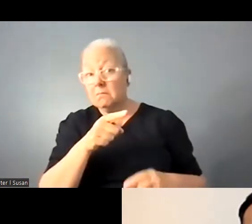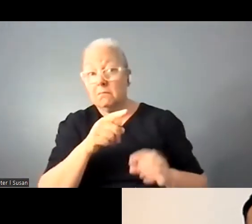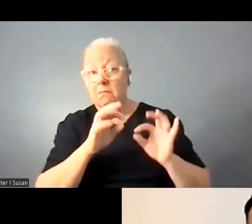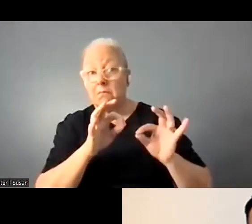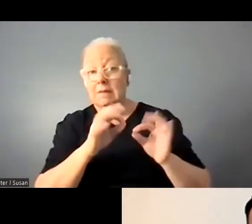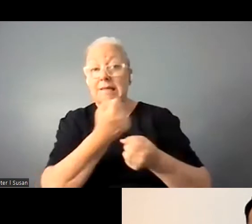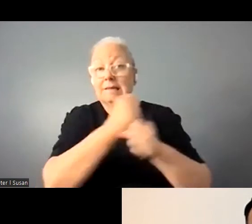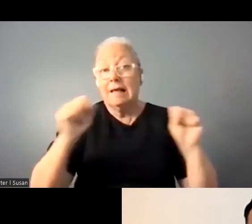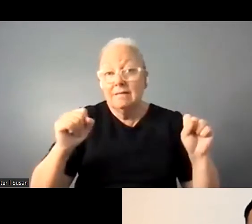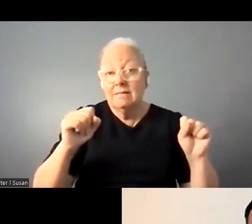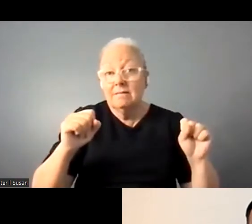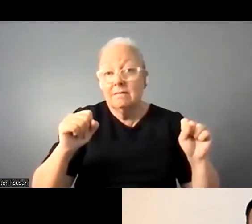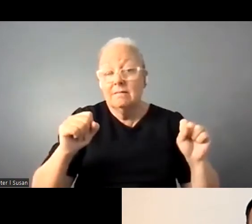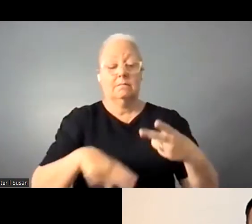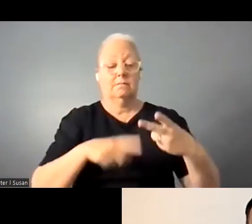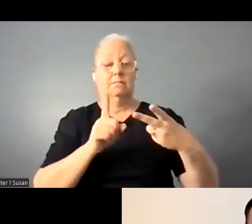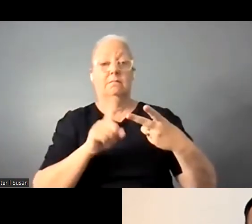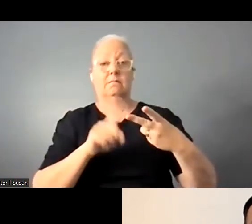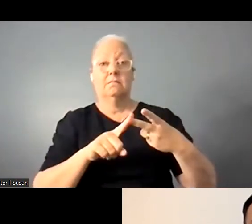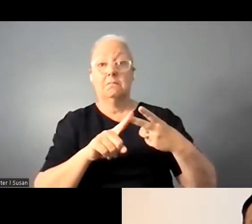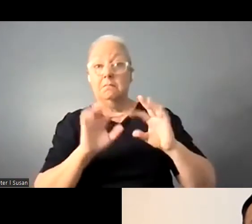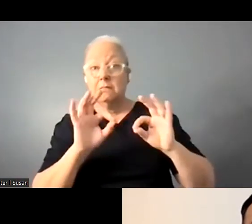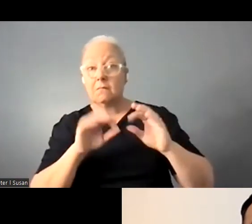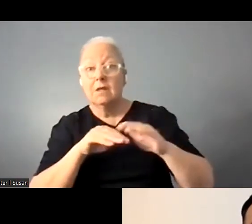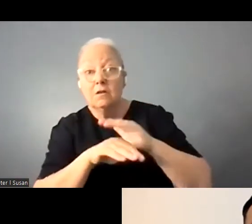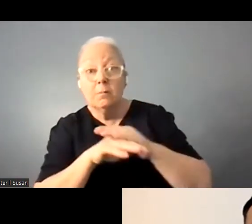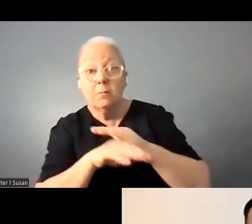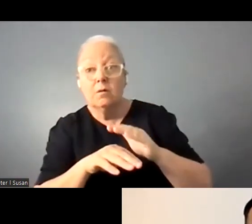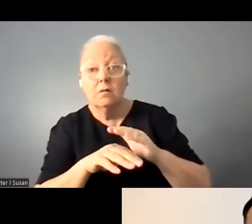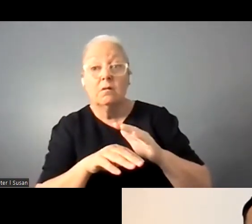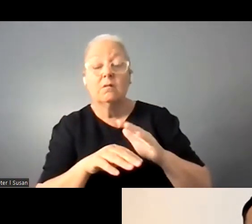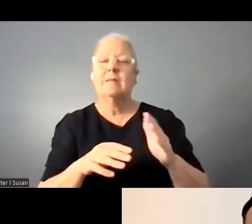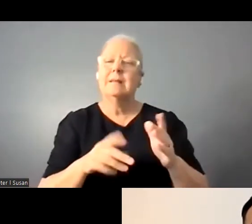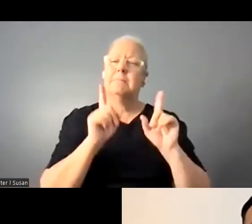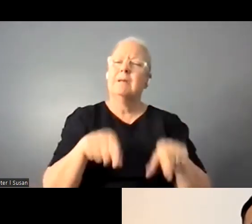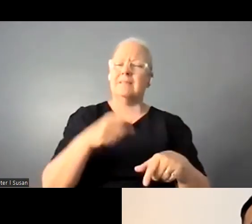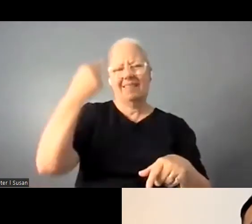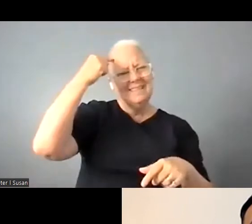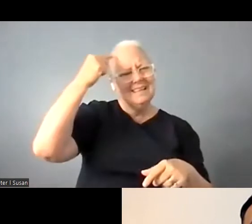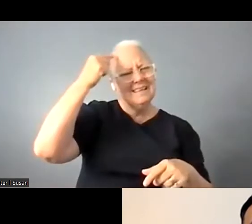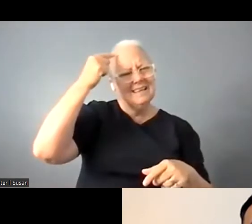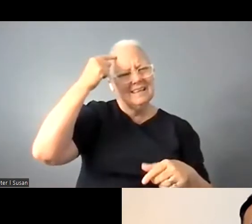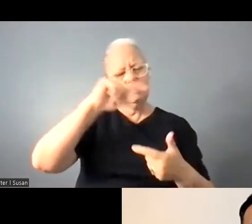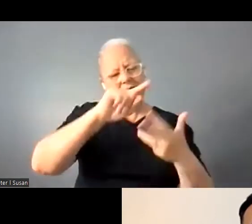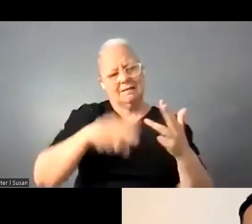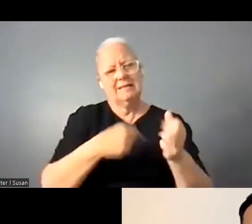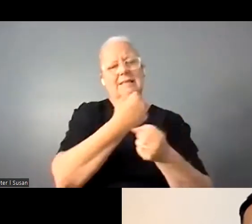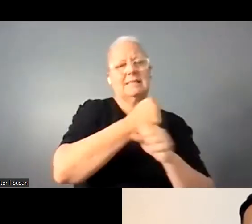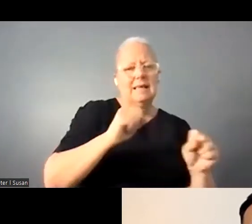is for people with disability, whether girls or boys, then we need to consider about safety and accessibility.